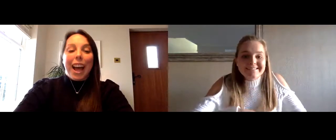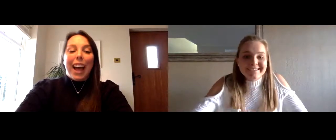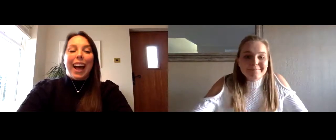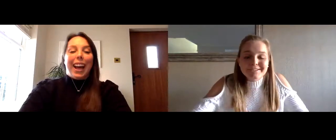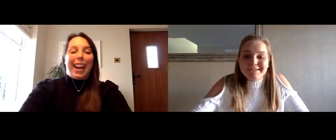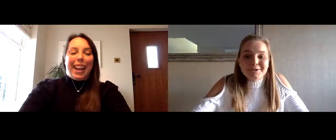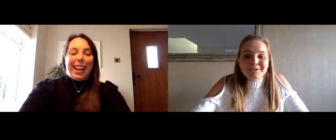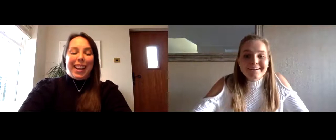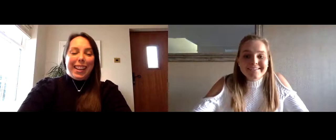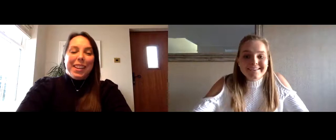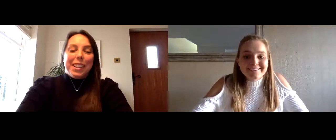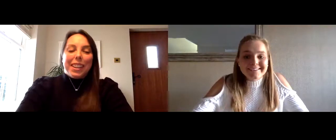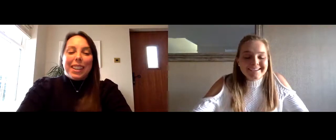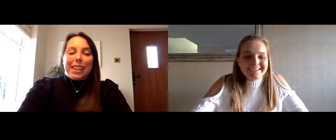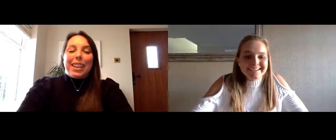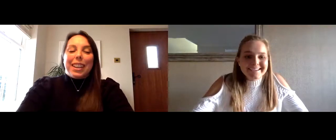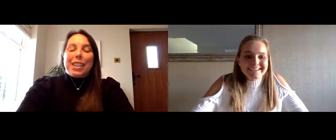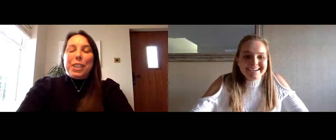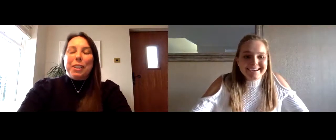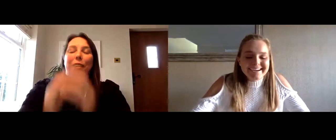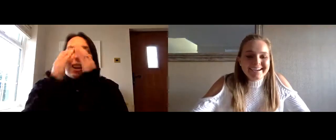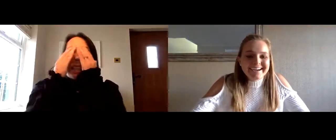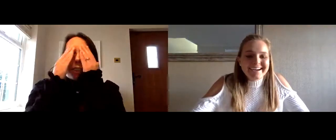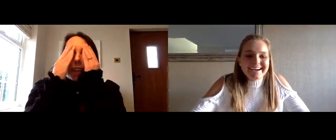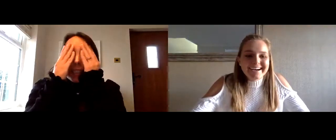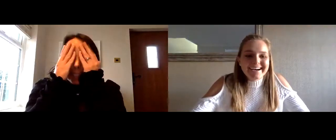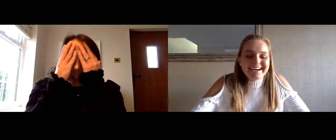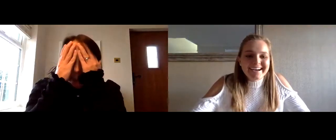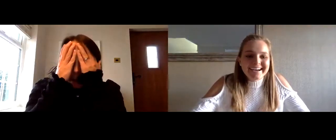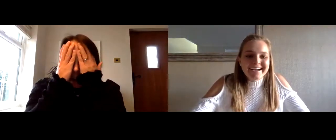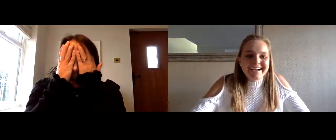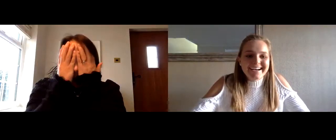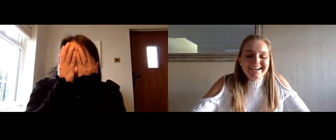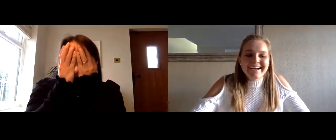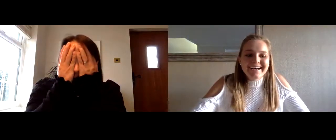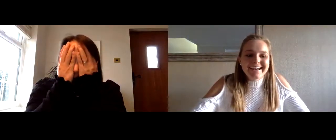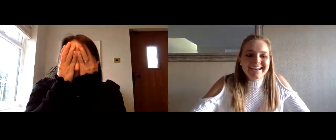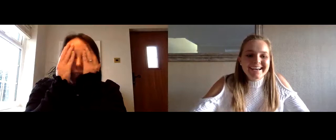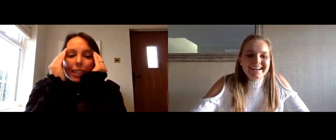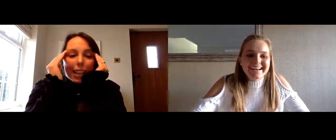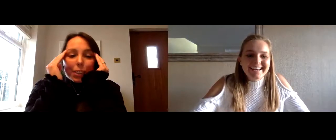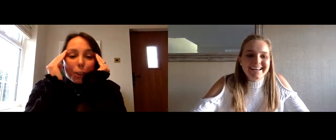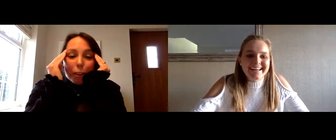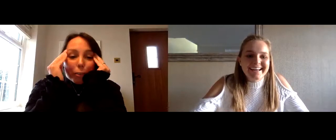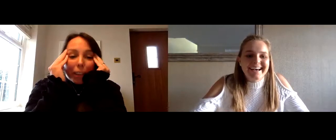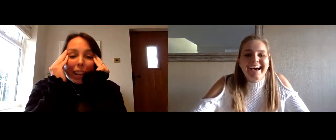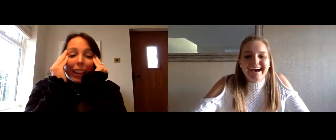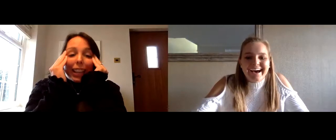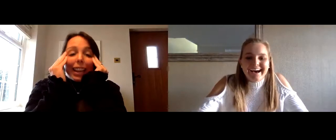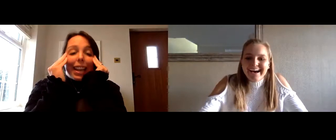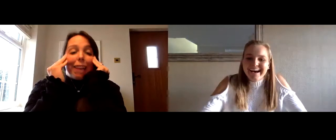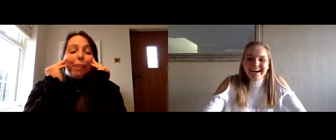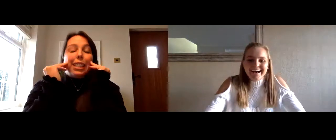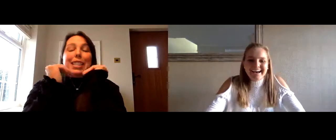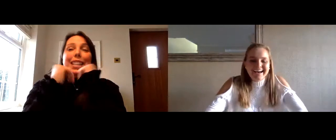like i need to come to your classes honestly before i tried um hockey and yeah it's not for me